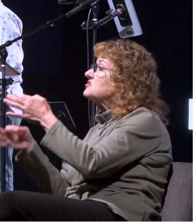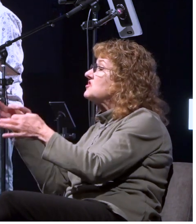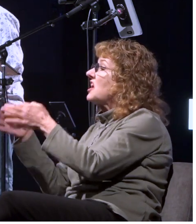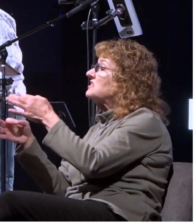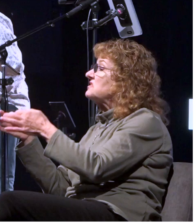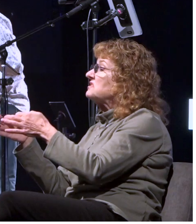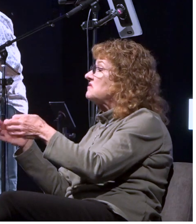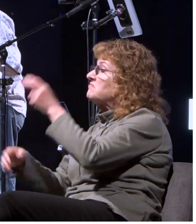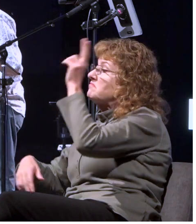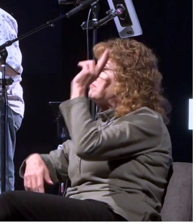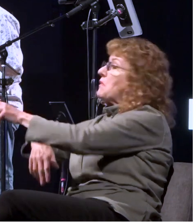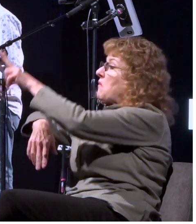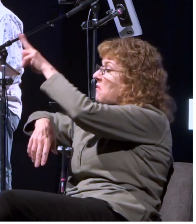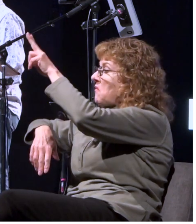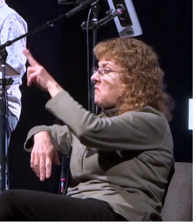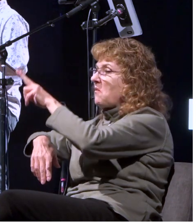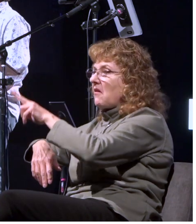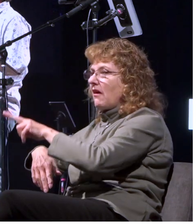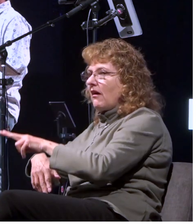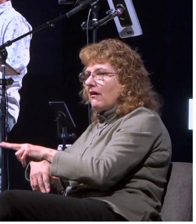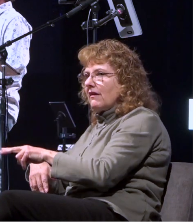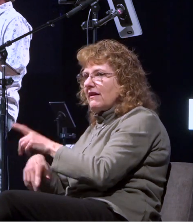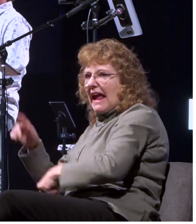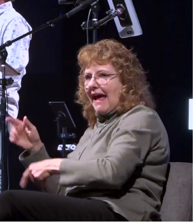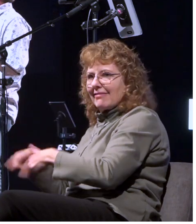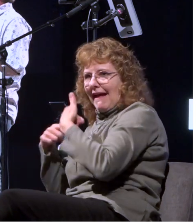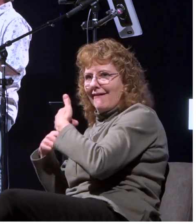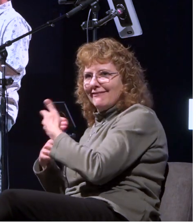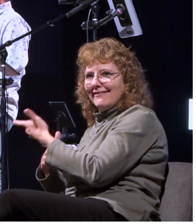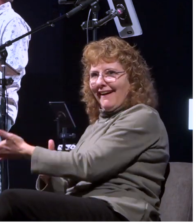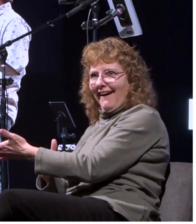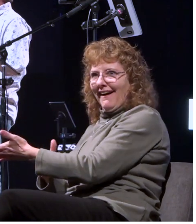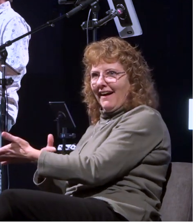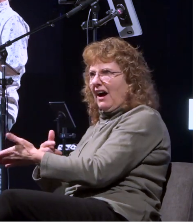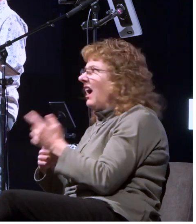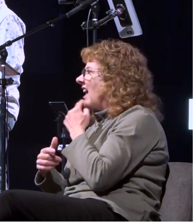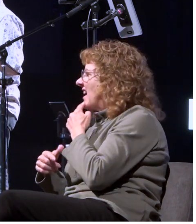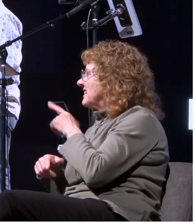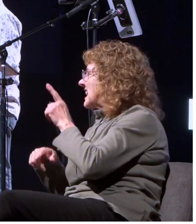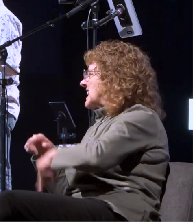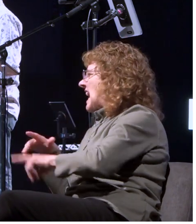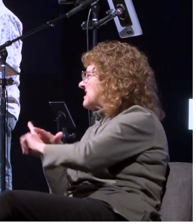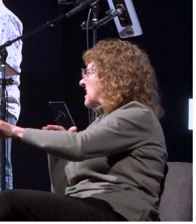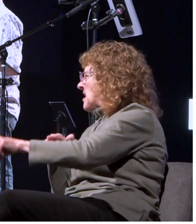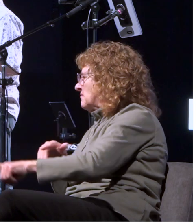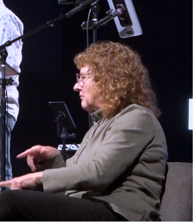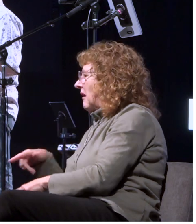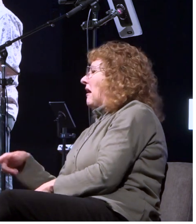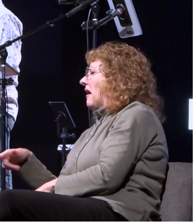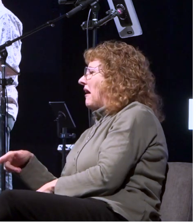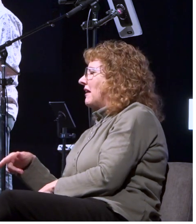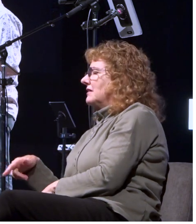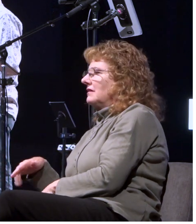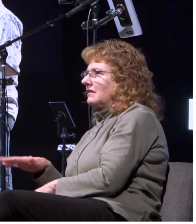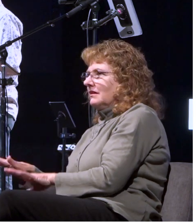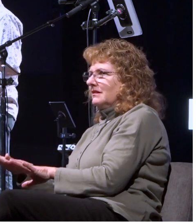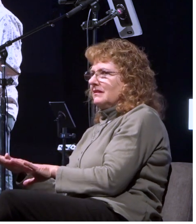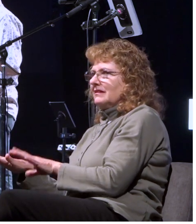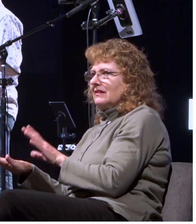to live you know what he's this guy he can't escape what he's done by the way paul was a murderer